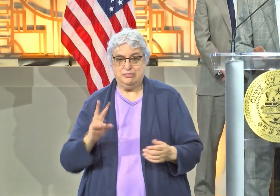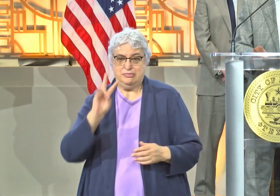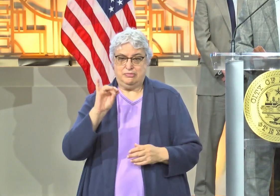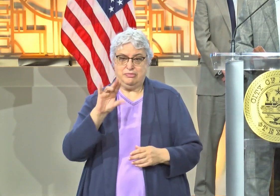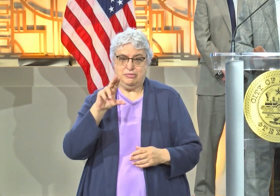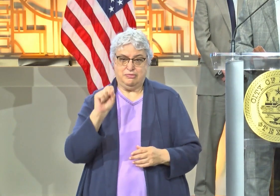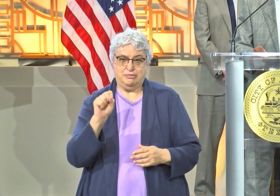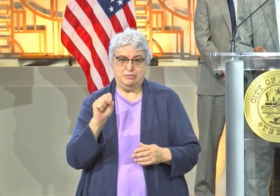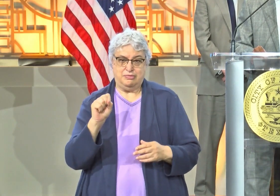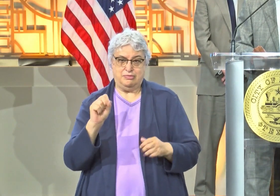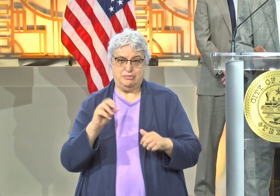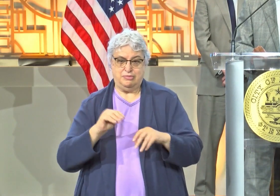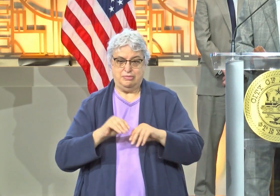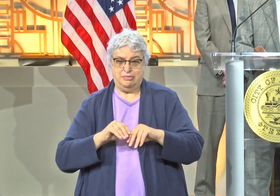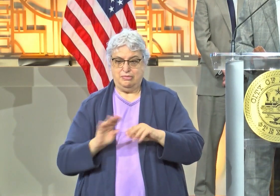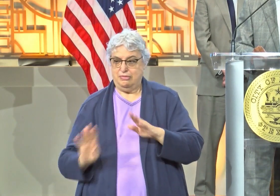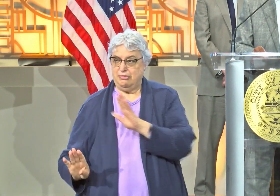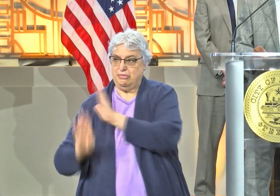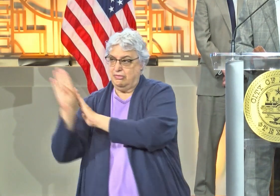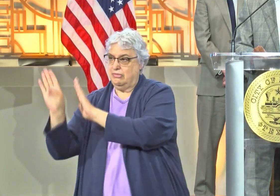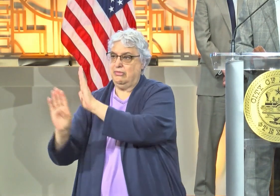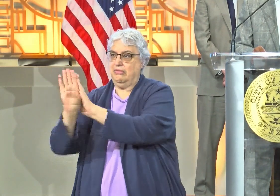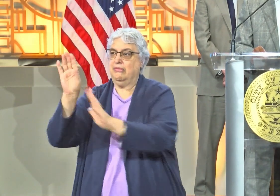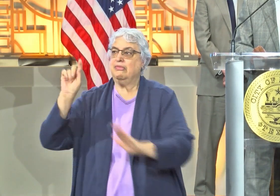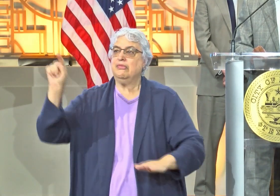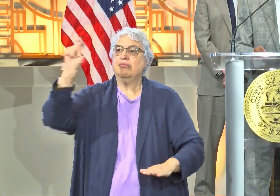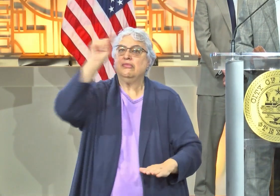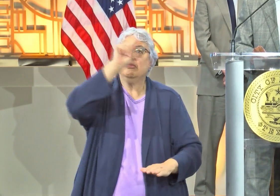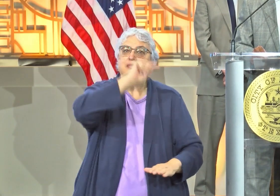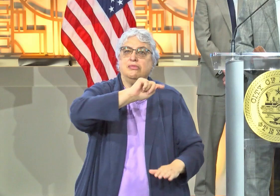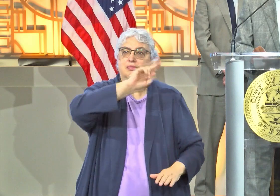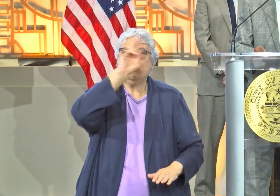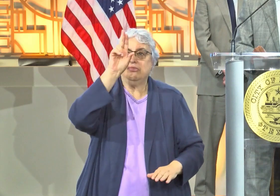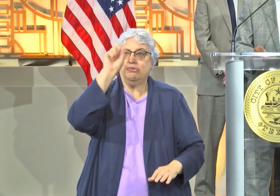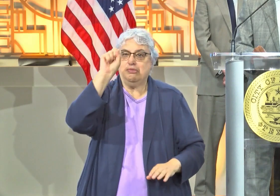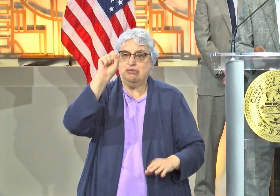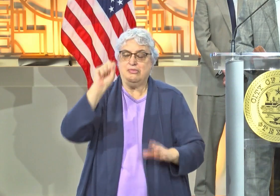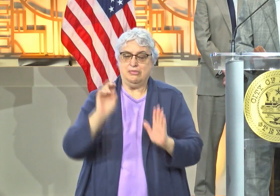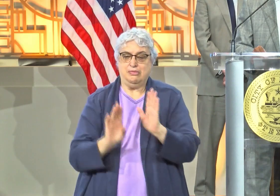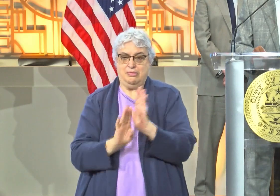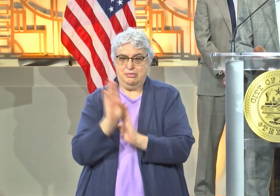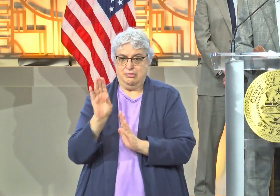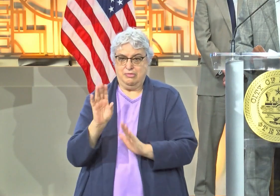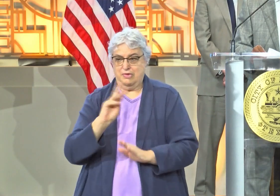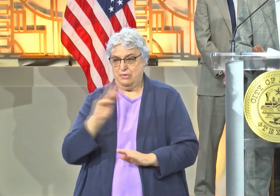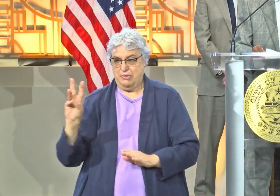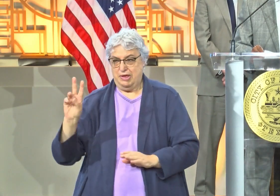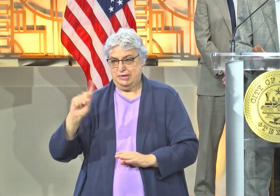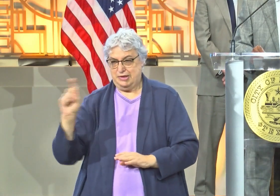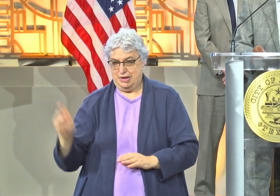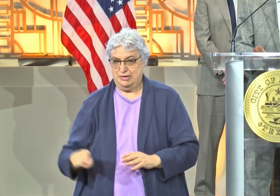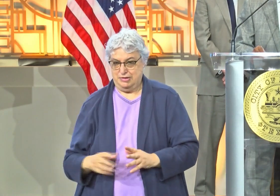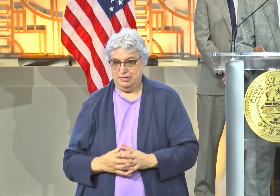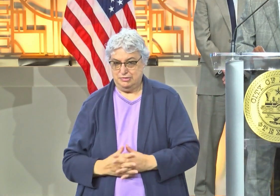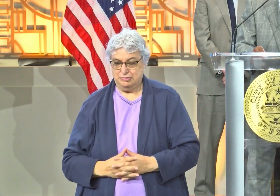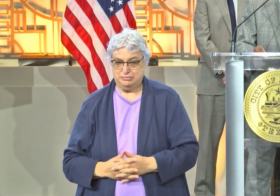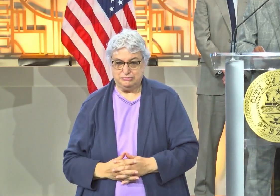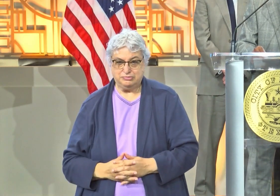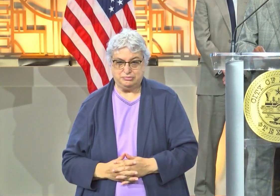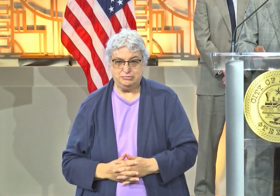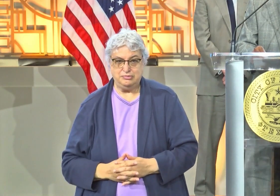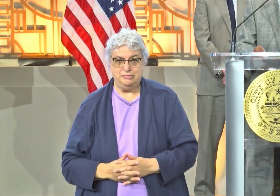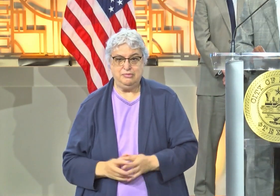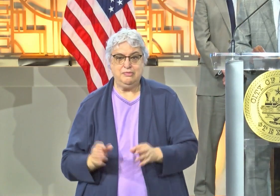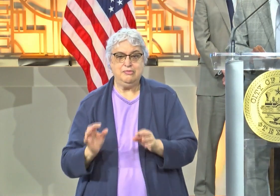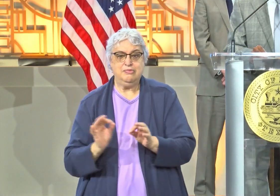is surging in other parts of the United States, and this virus is surging in West Texas. And so it's